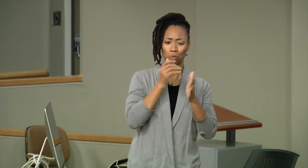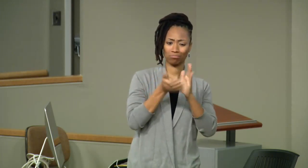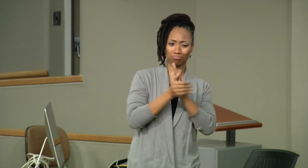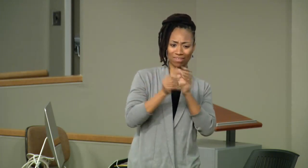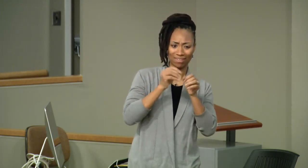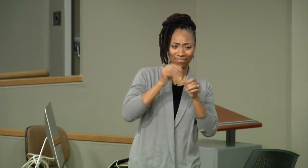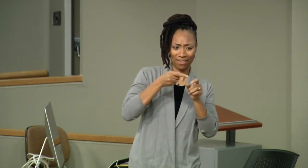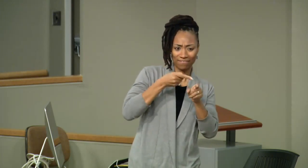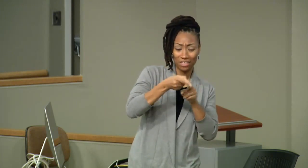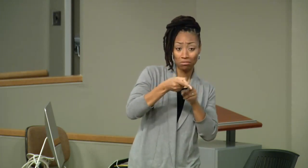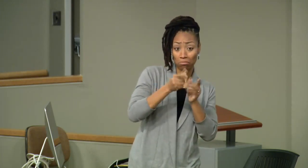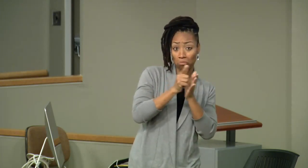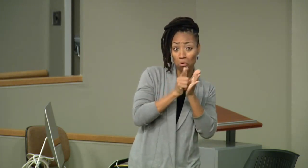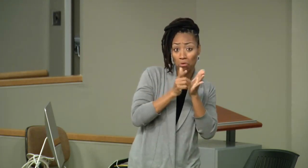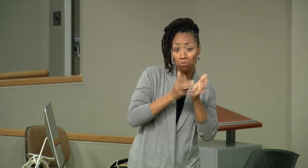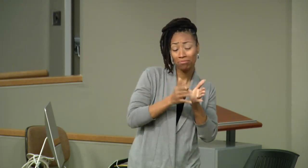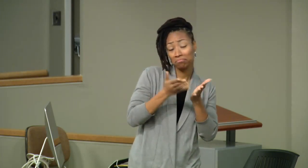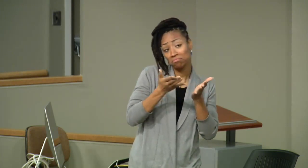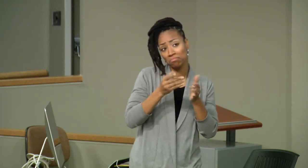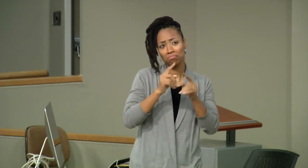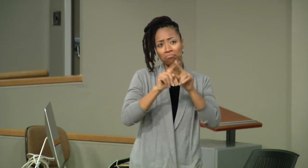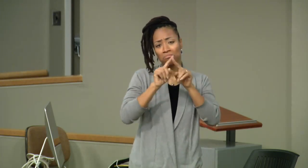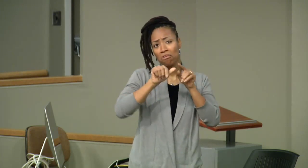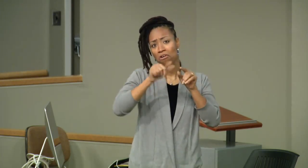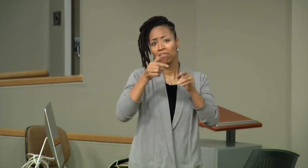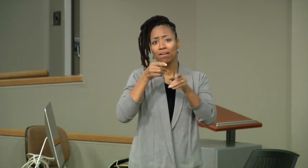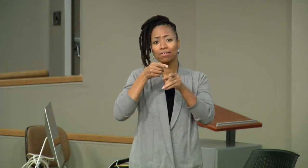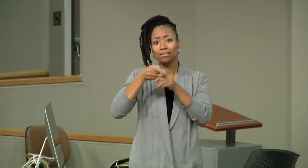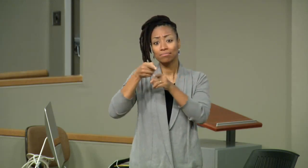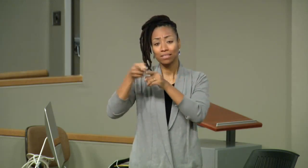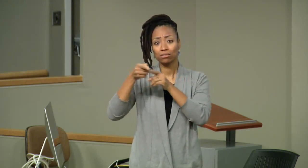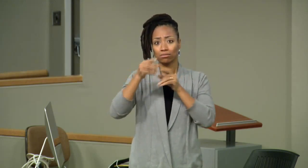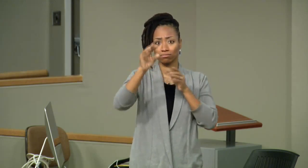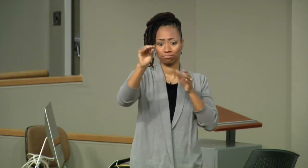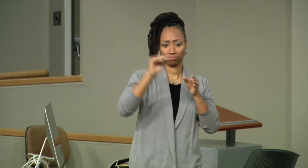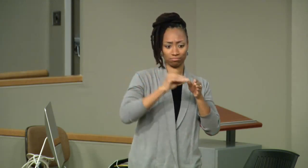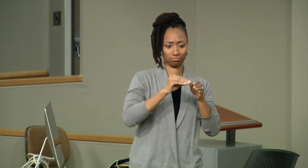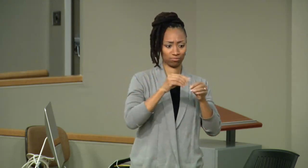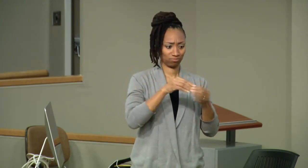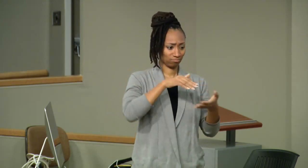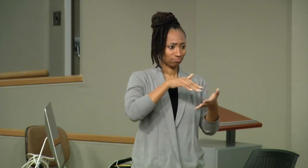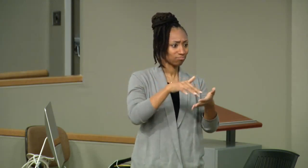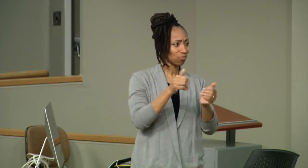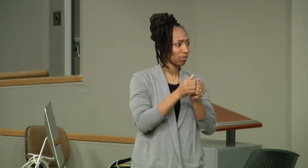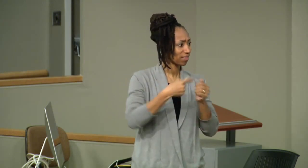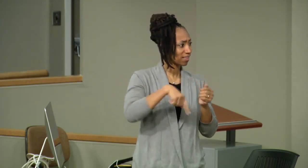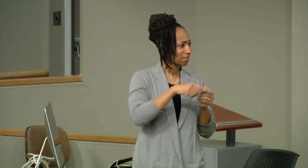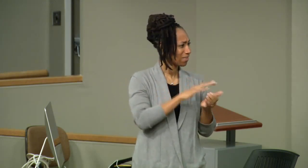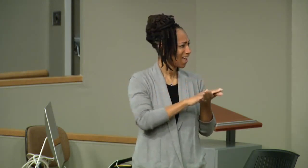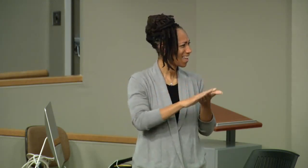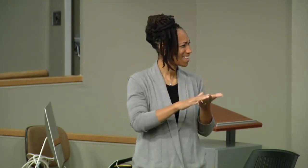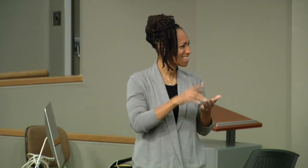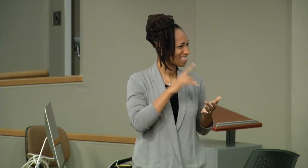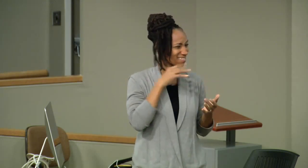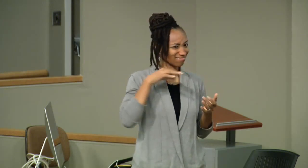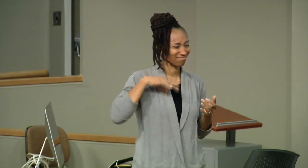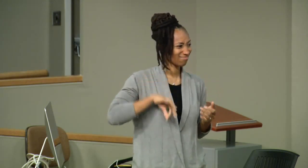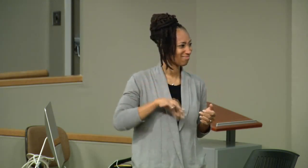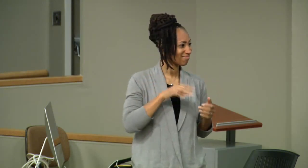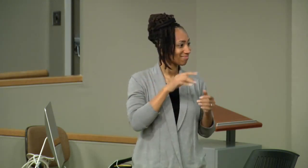Talking about having in-house workshops amongst you all as well as having other people come in to work with the group. That's a